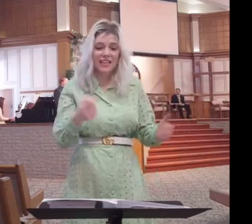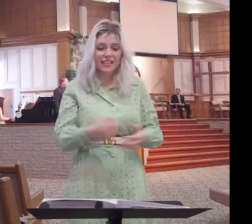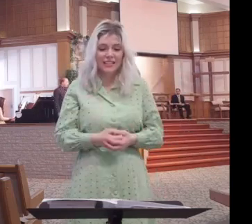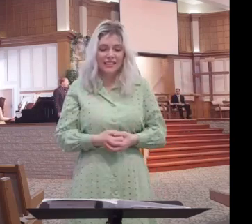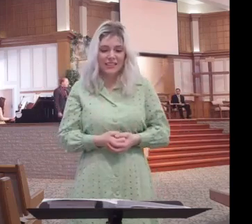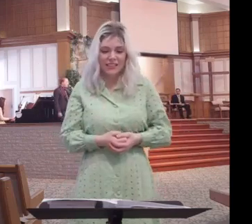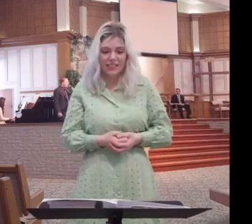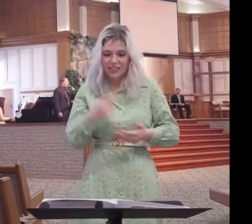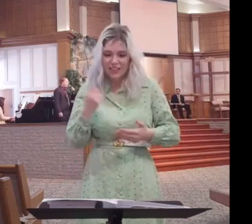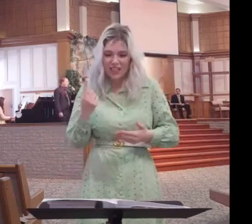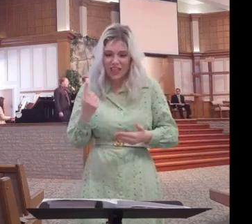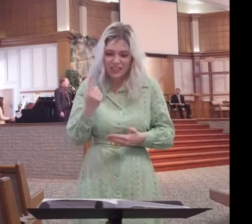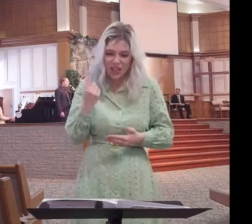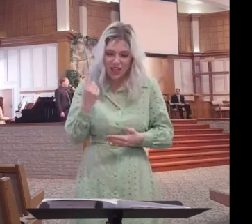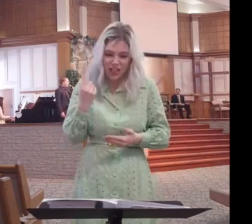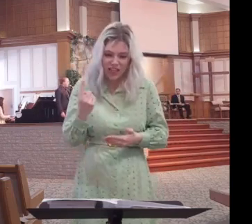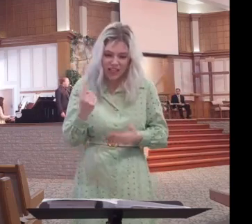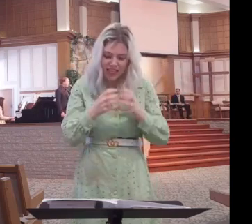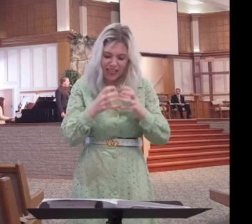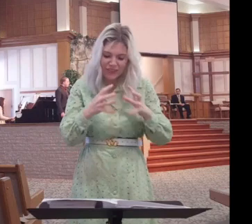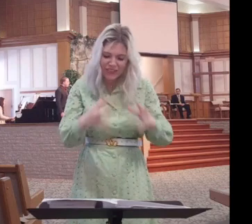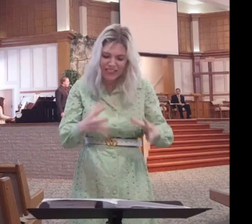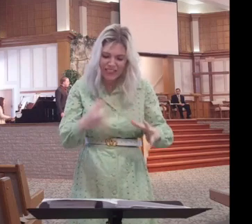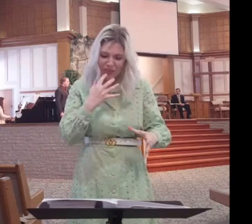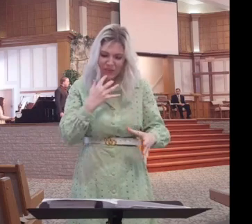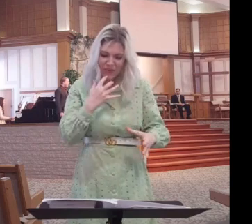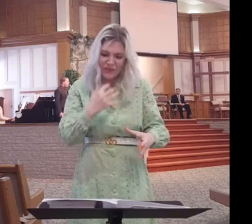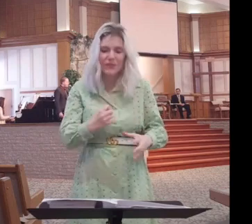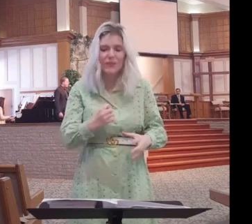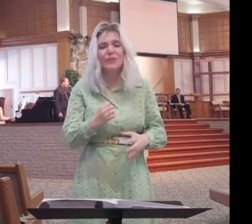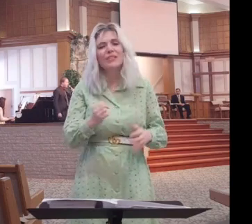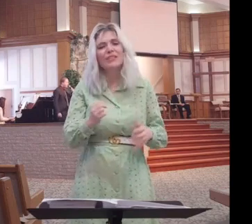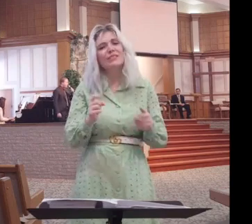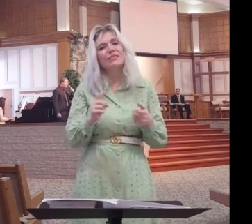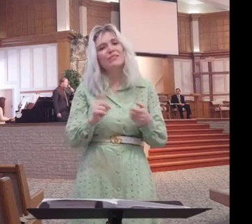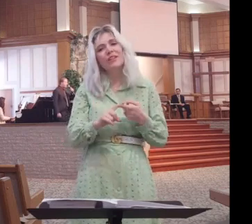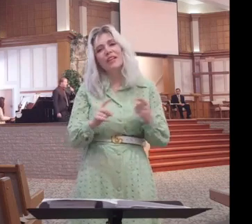they just lost their dearest friend.